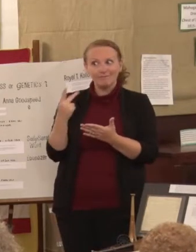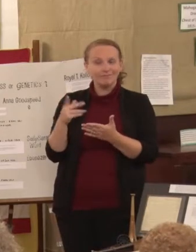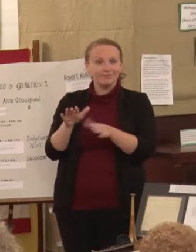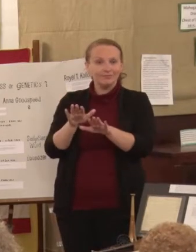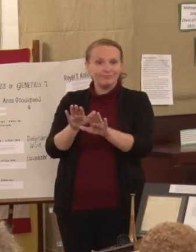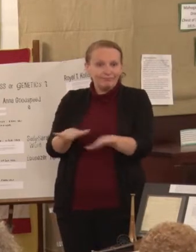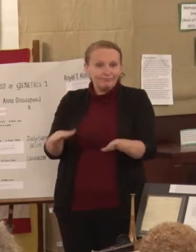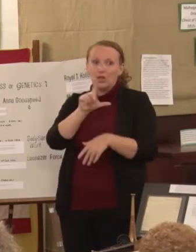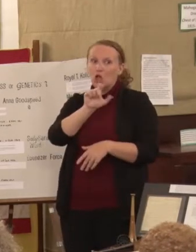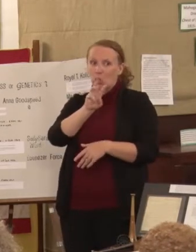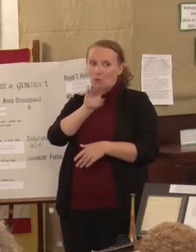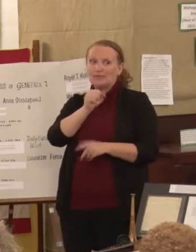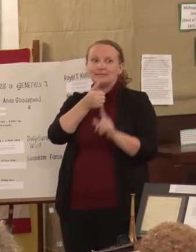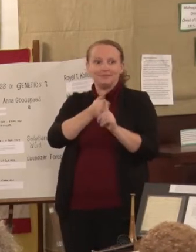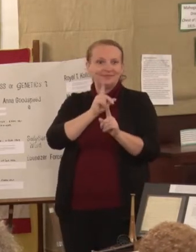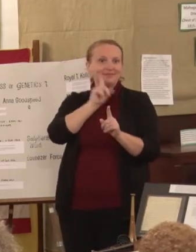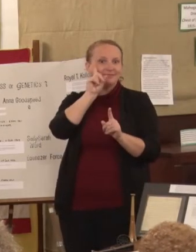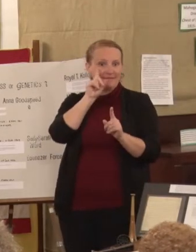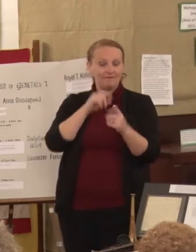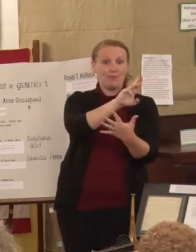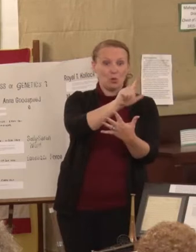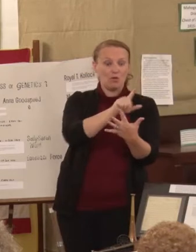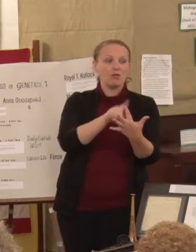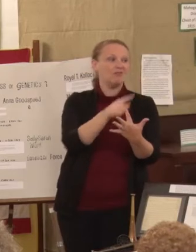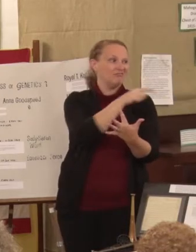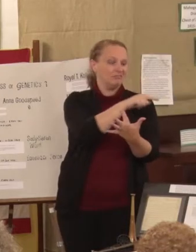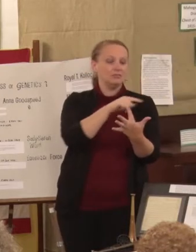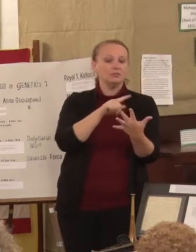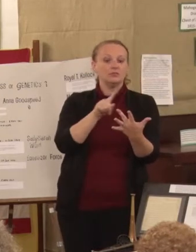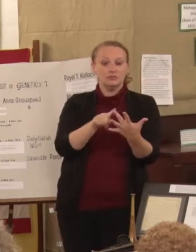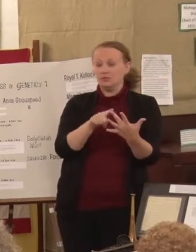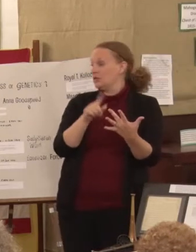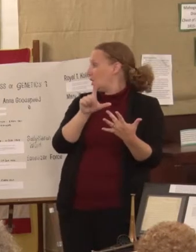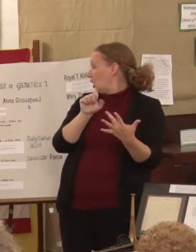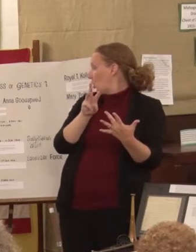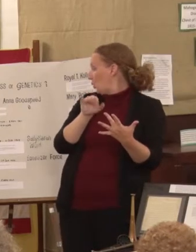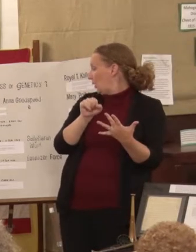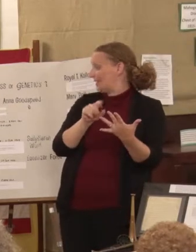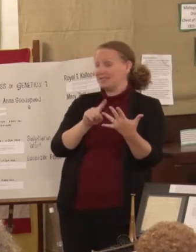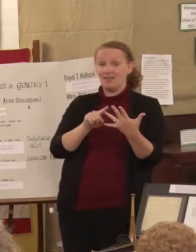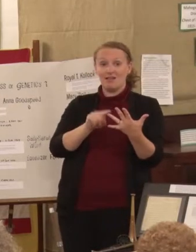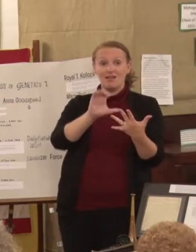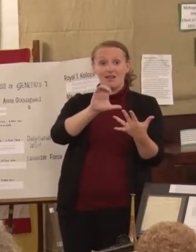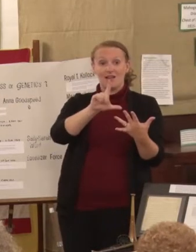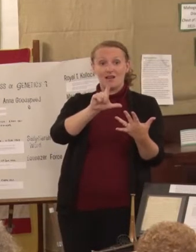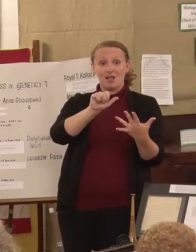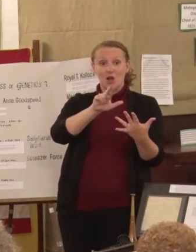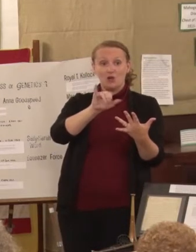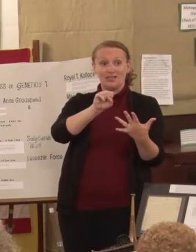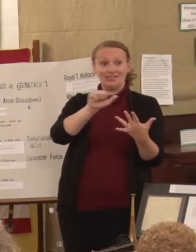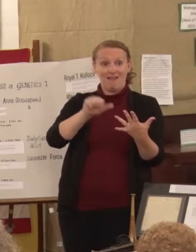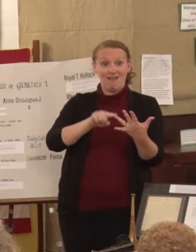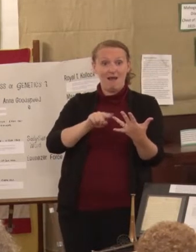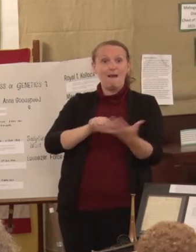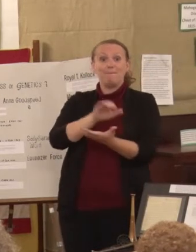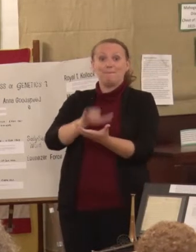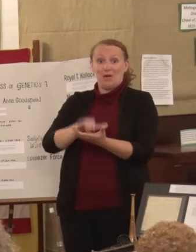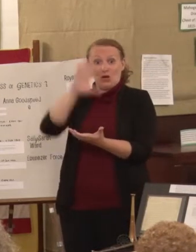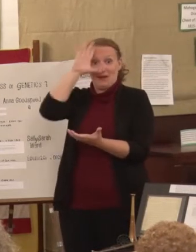he was deaf. Then Clarissa, Clarissa married Ebenezer Force. Ebenezer Force happened to be one of